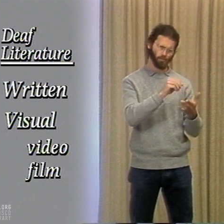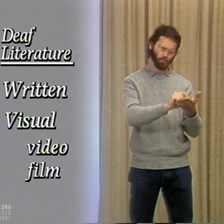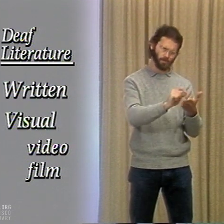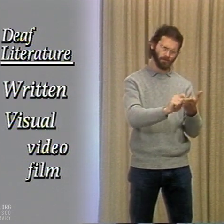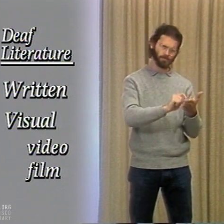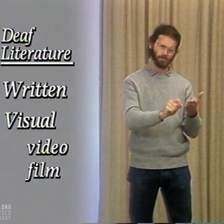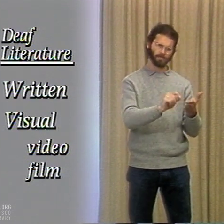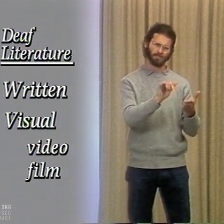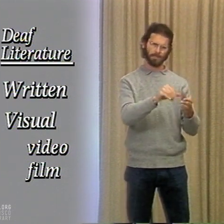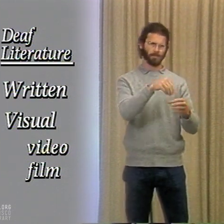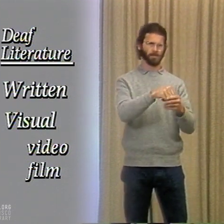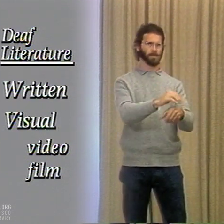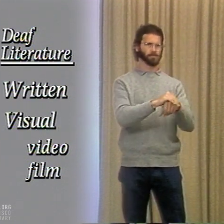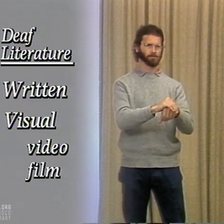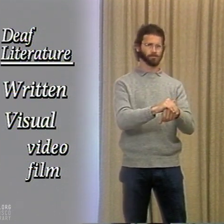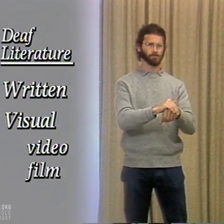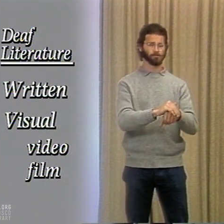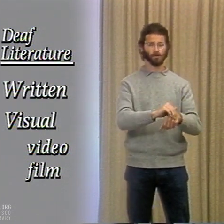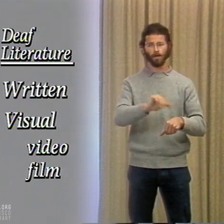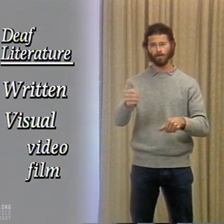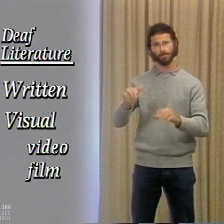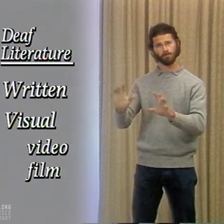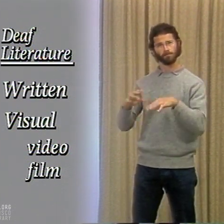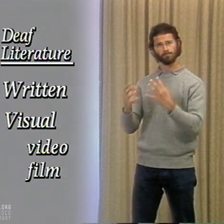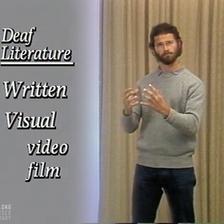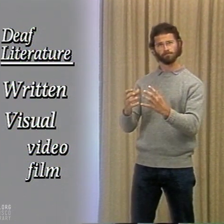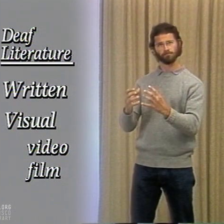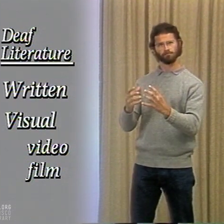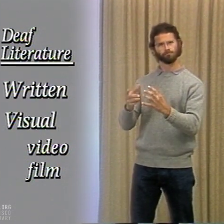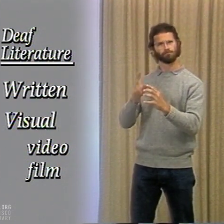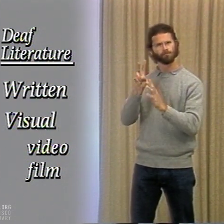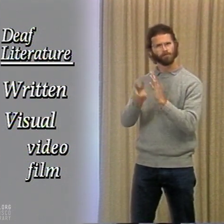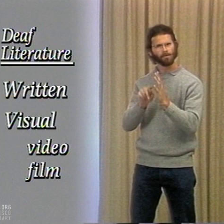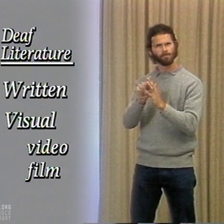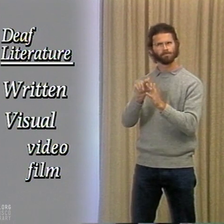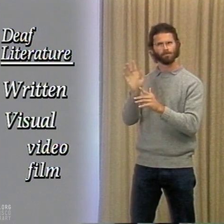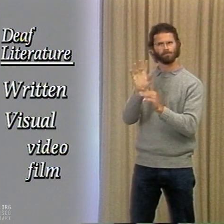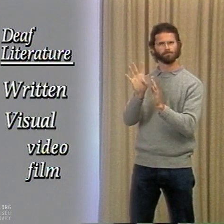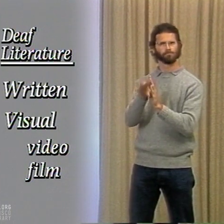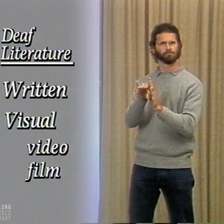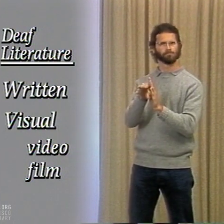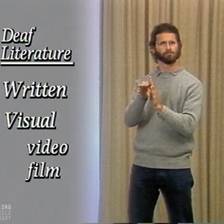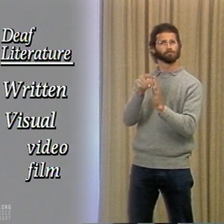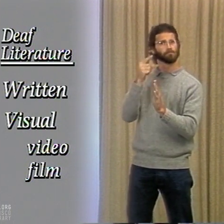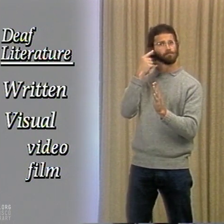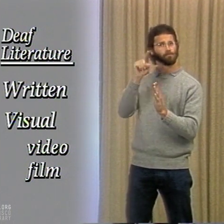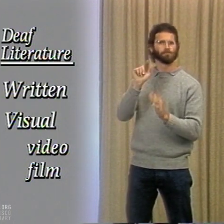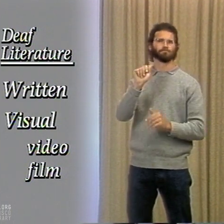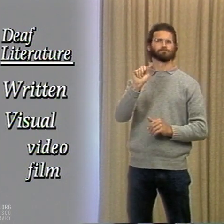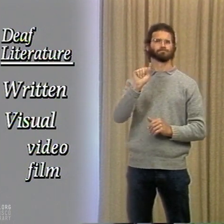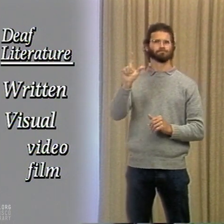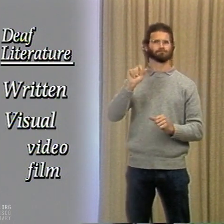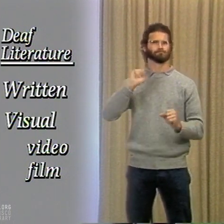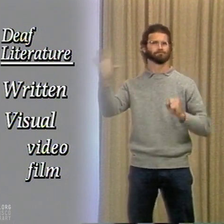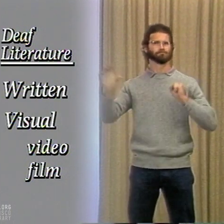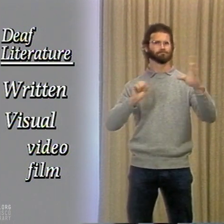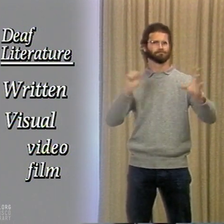Finally, if literary pieces are produced in ASL rather than English, they should be recorded and